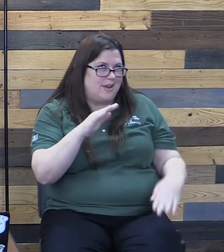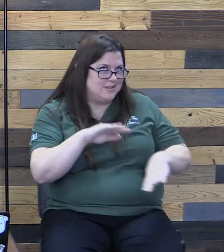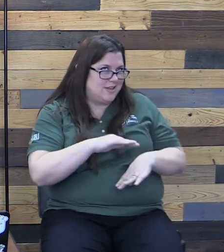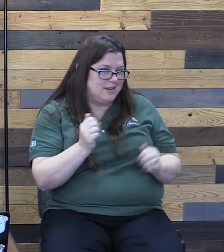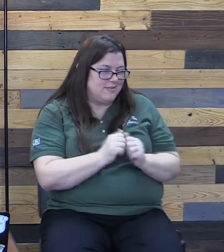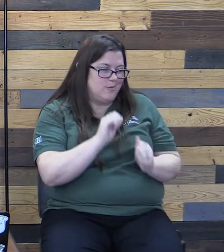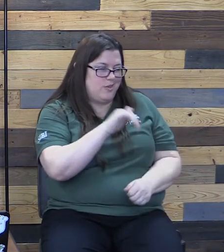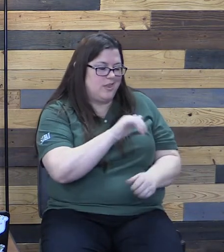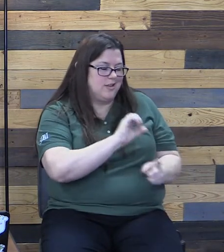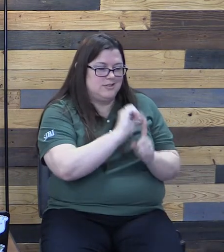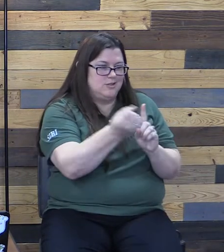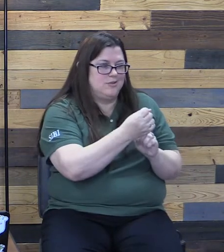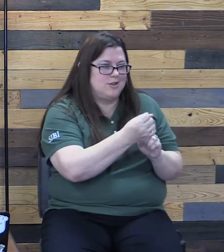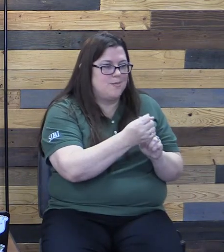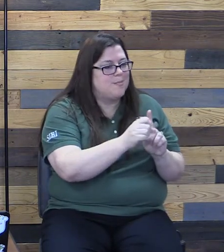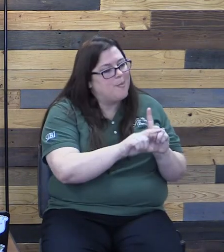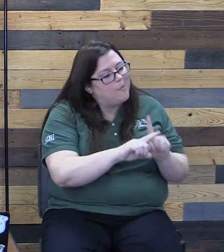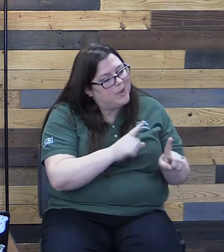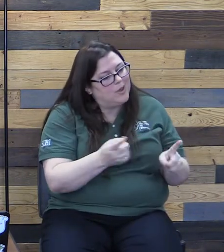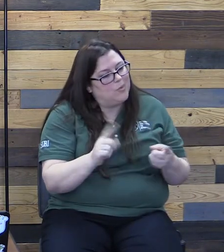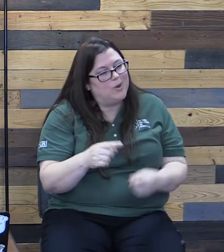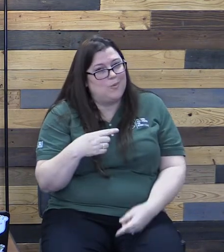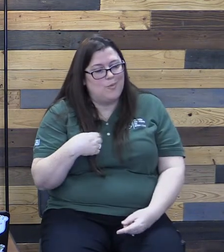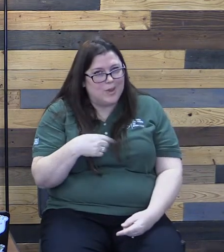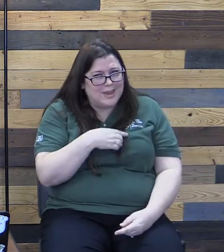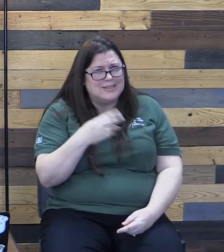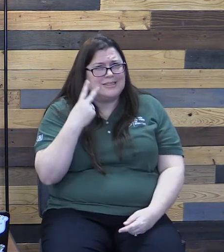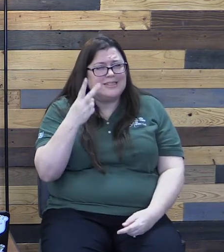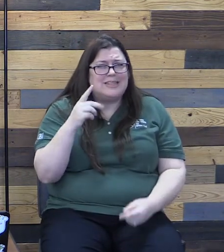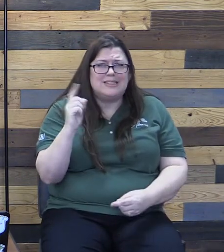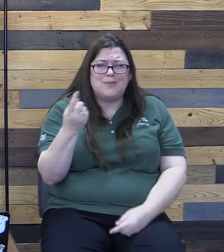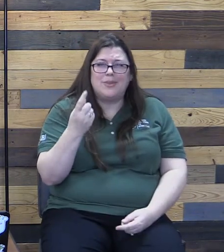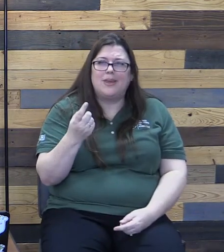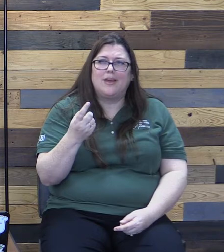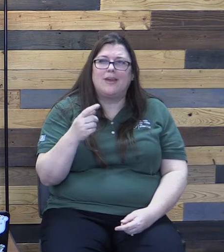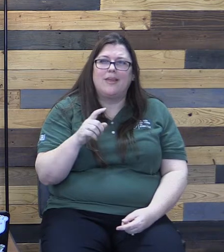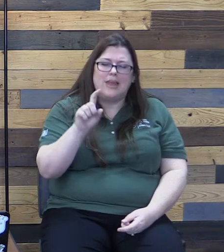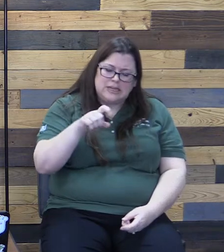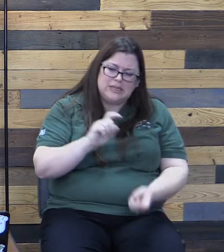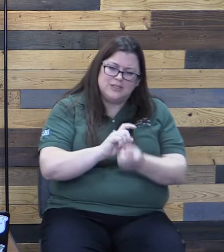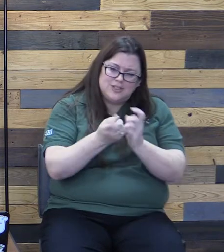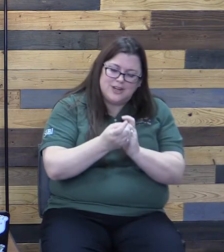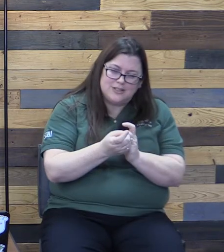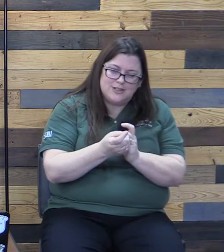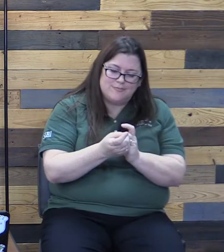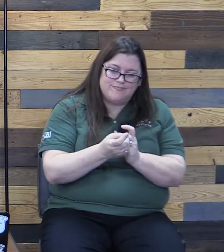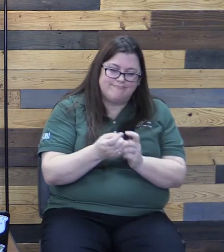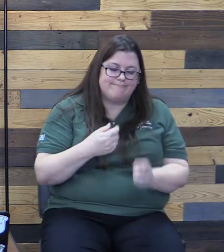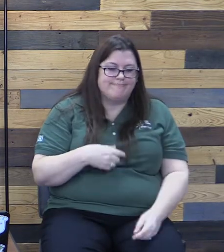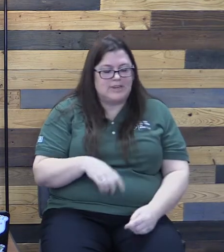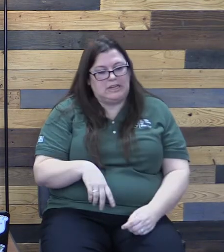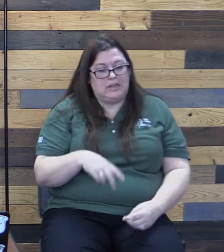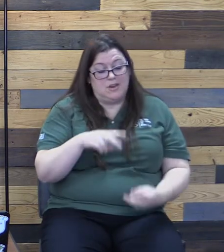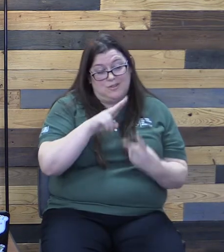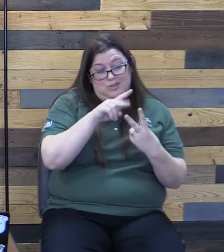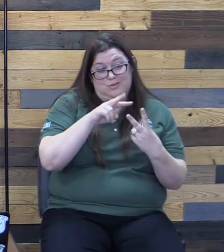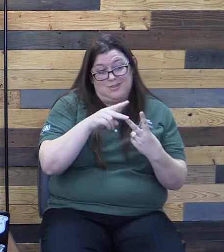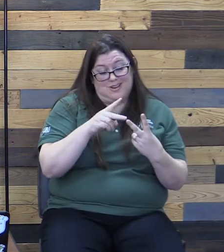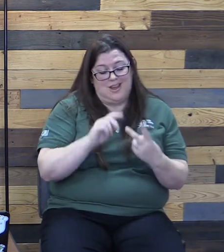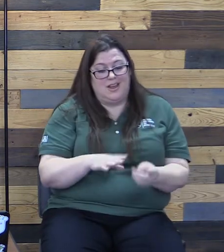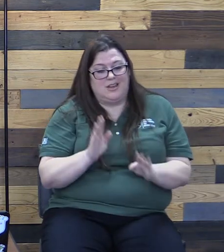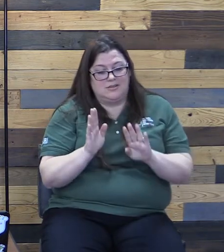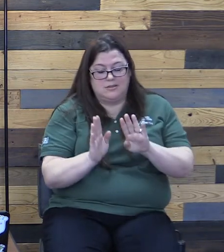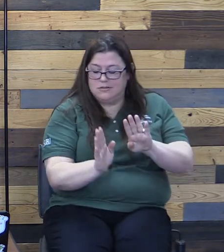But when I see something that needs change, I think, I can either turn my back on this and give up on it,